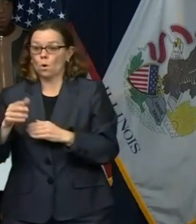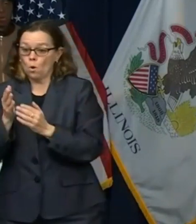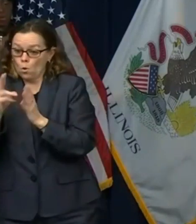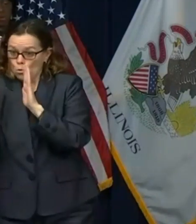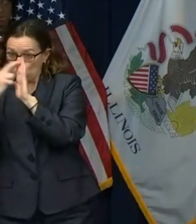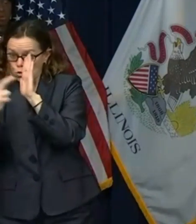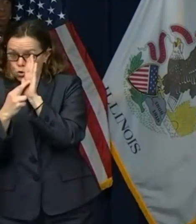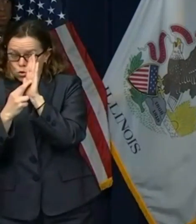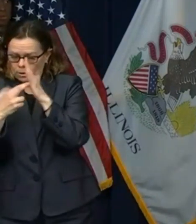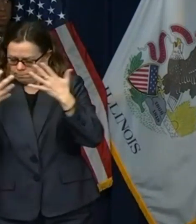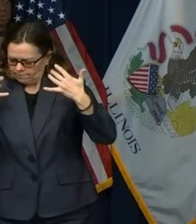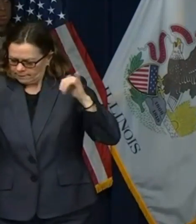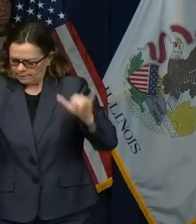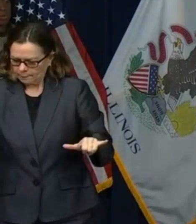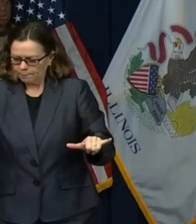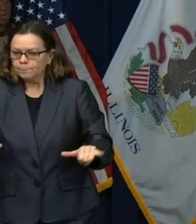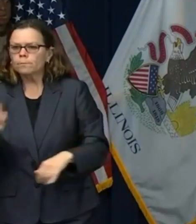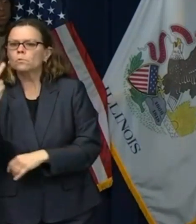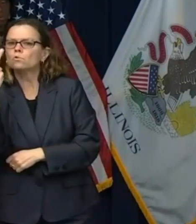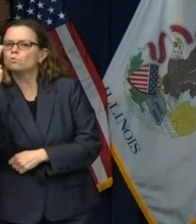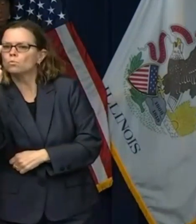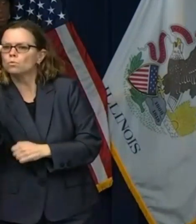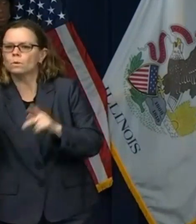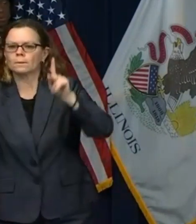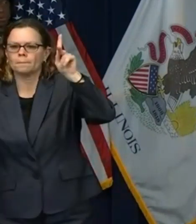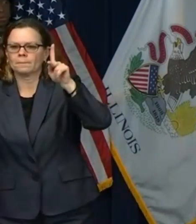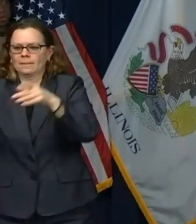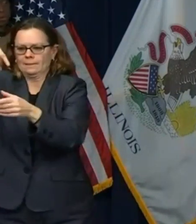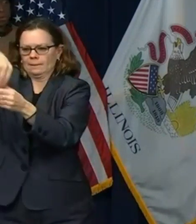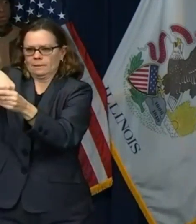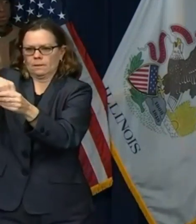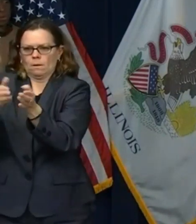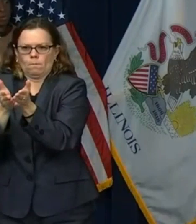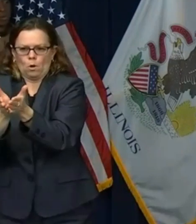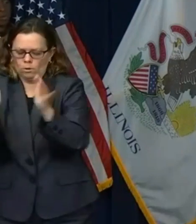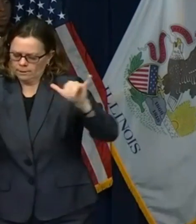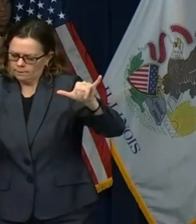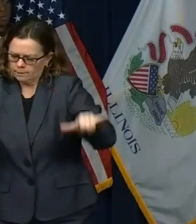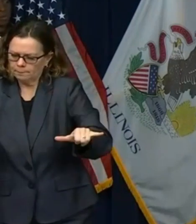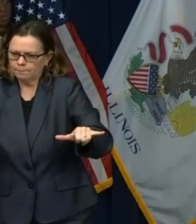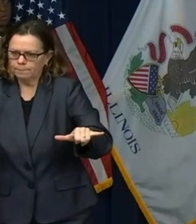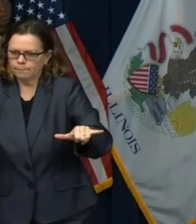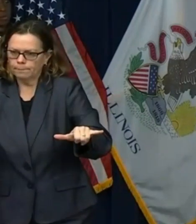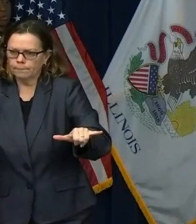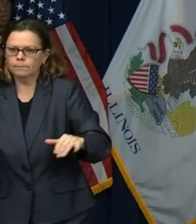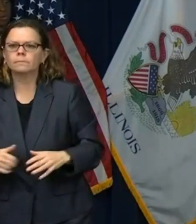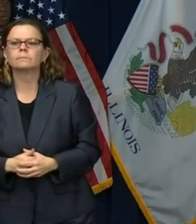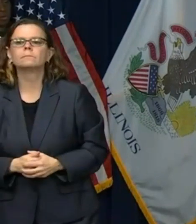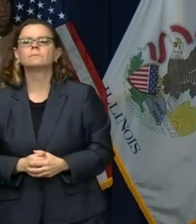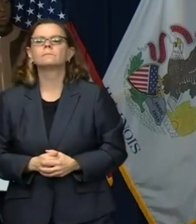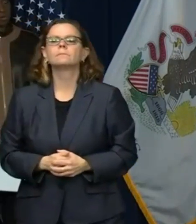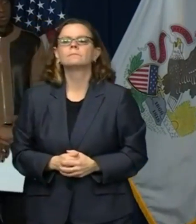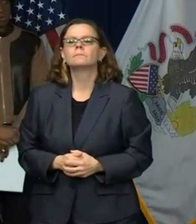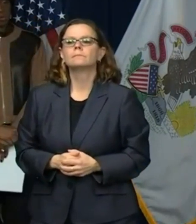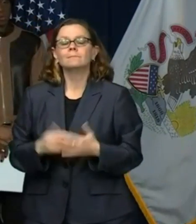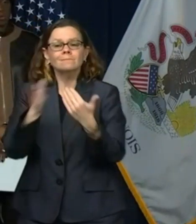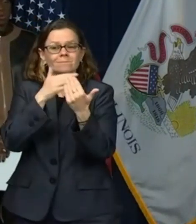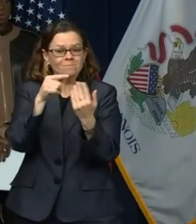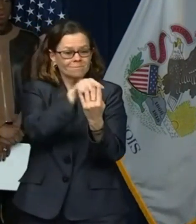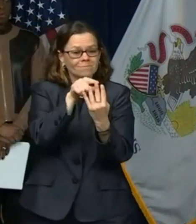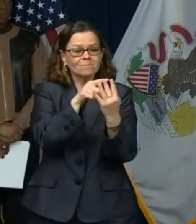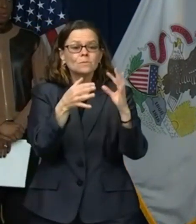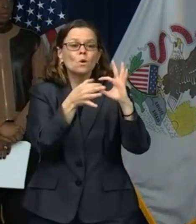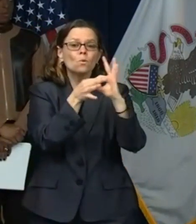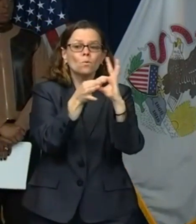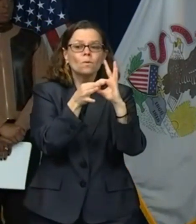uh, in a boat and that it is restricted to two, but not necessarily restricted as to whether they're related to one another. Okay. So if it is